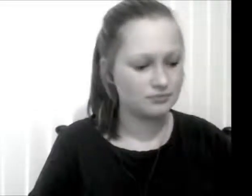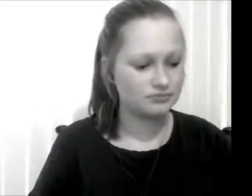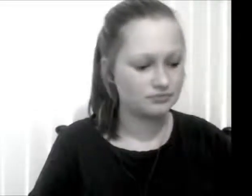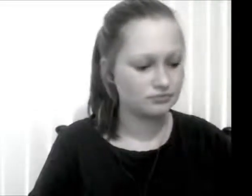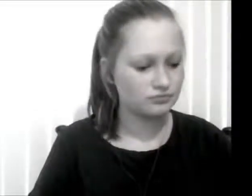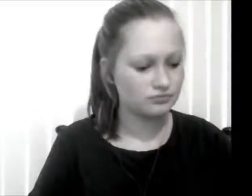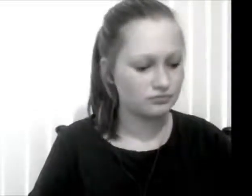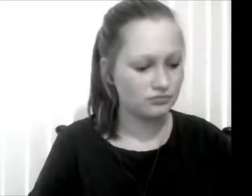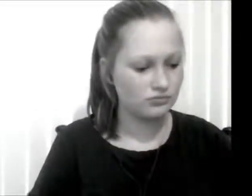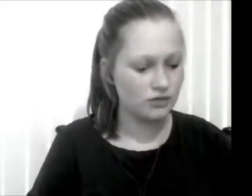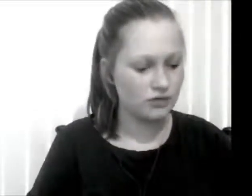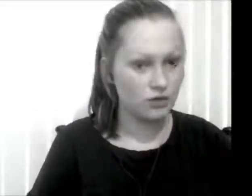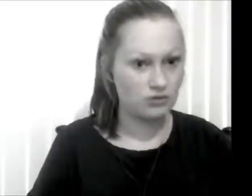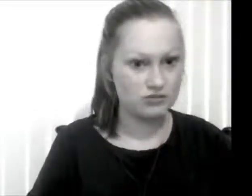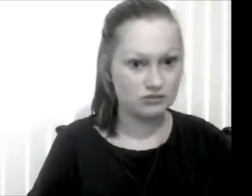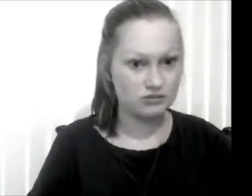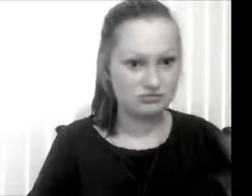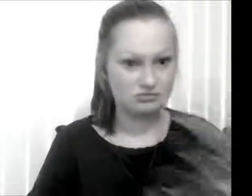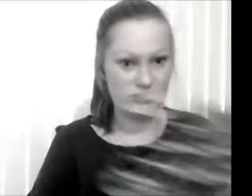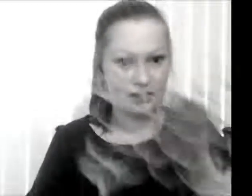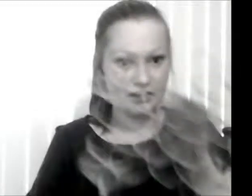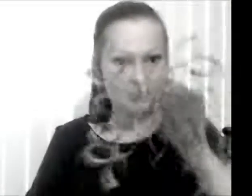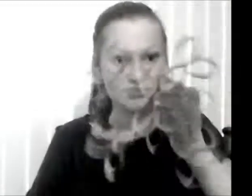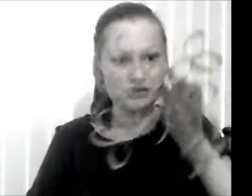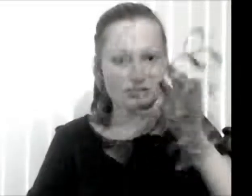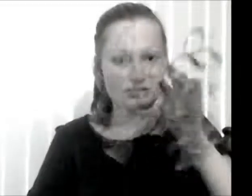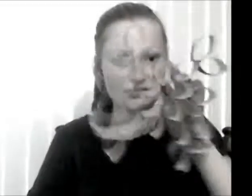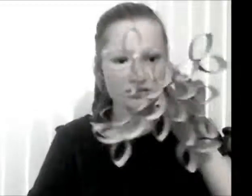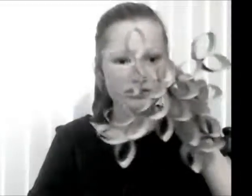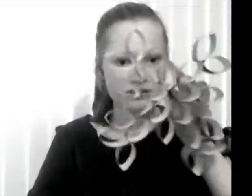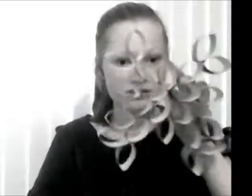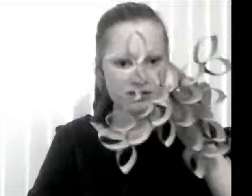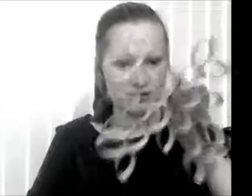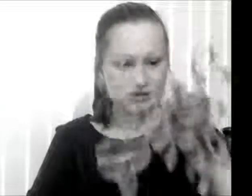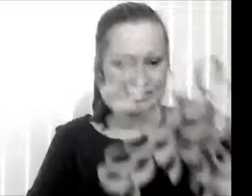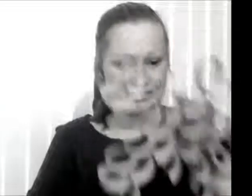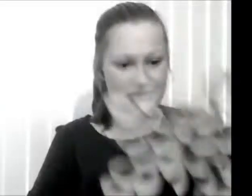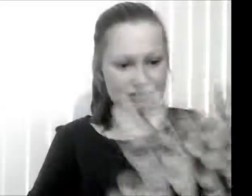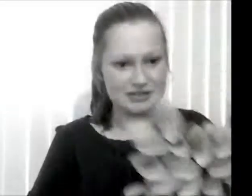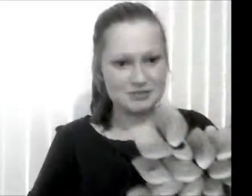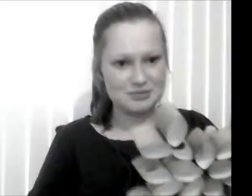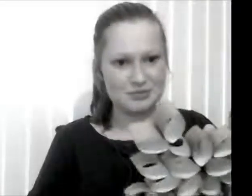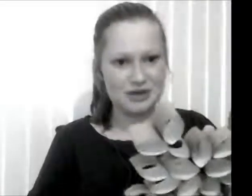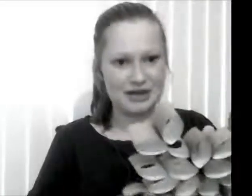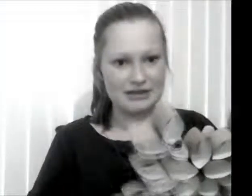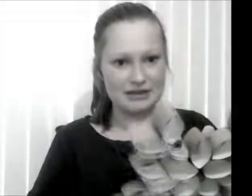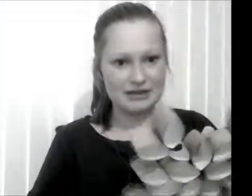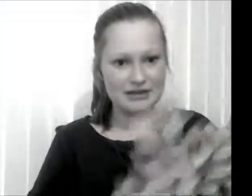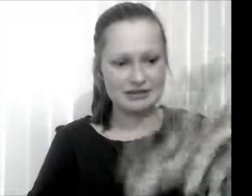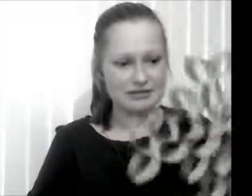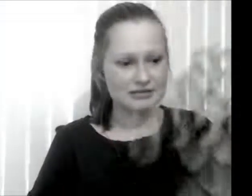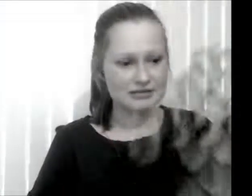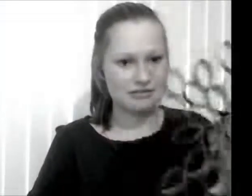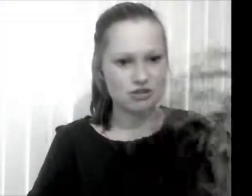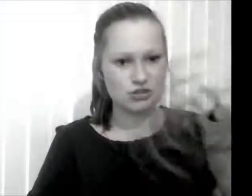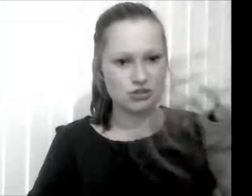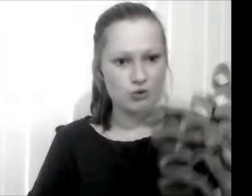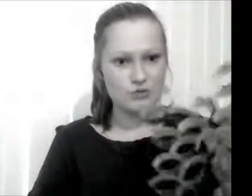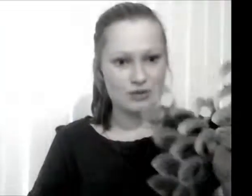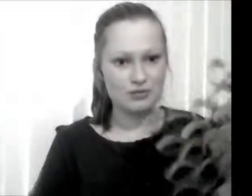want to know how to do this. It's actually really simple. I can show you. I'll